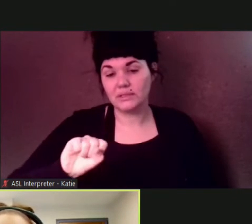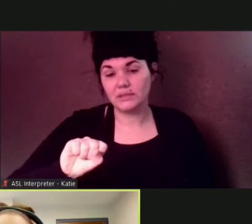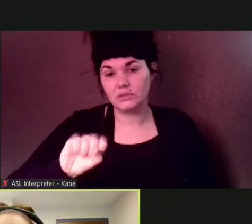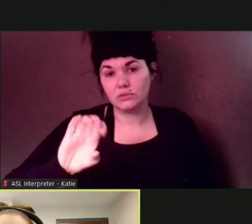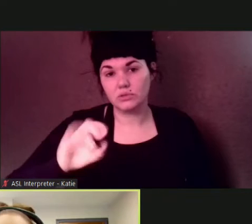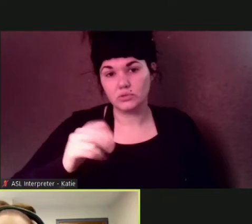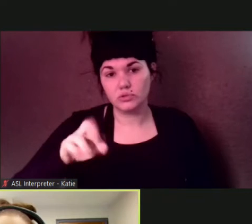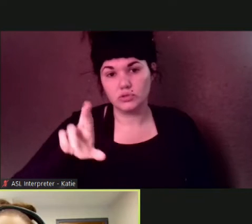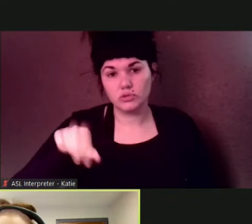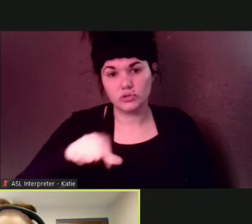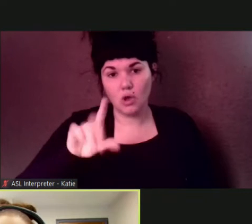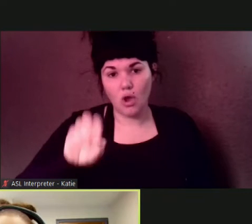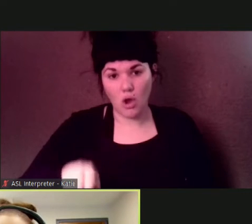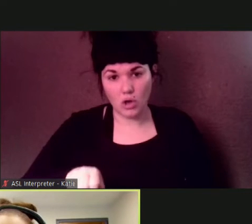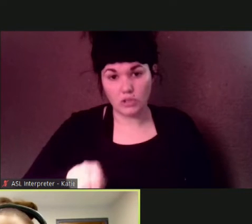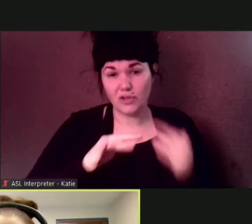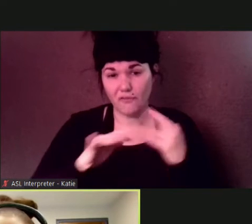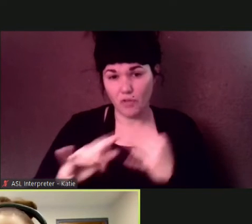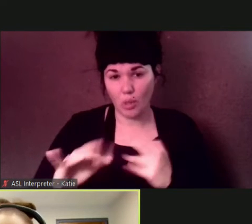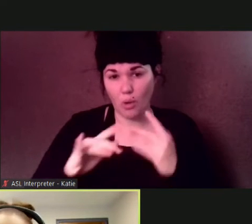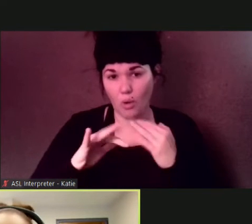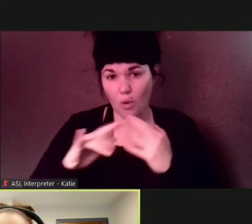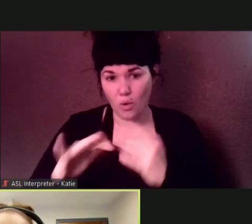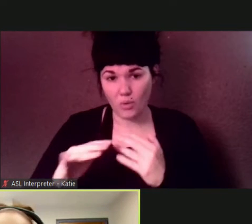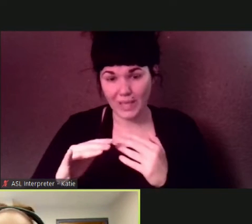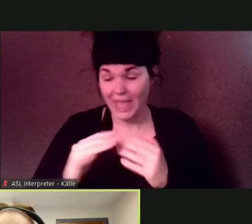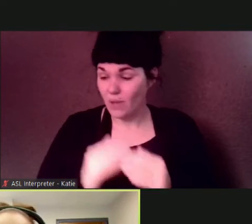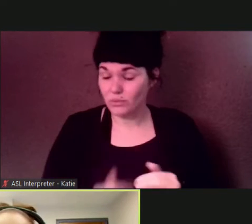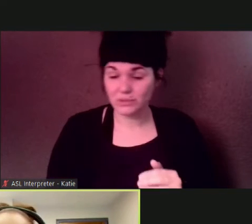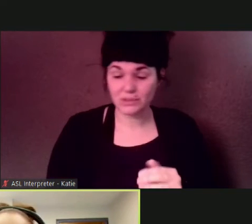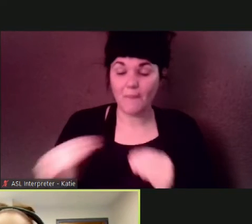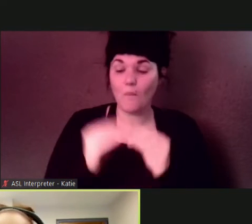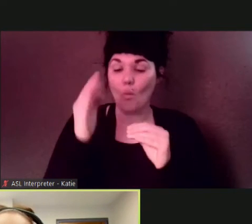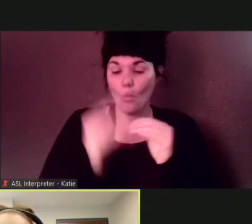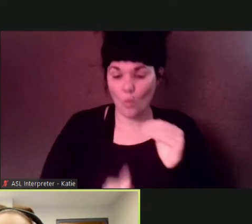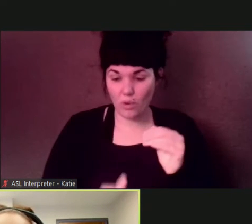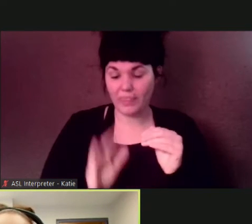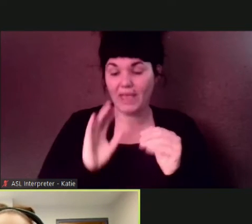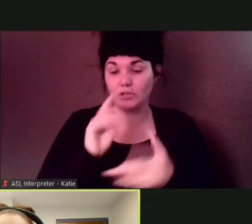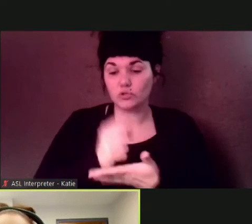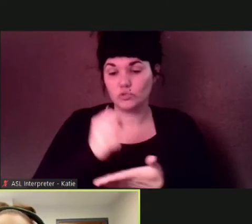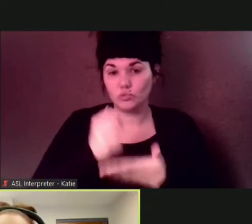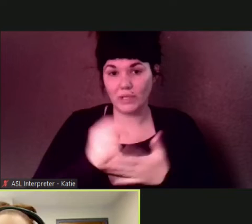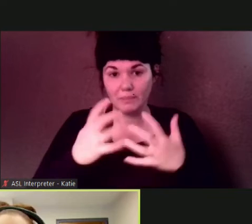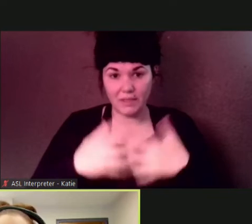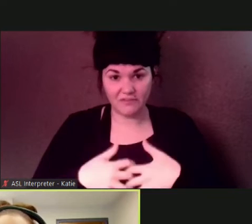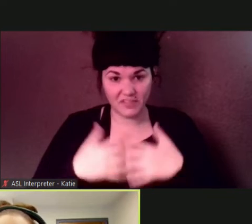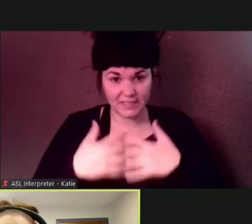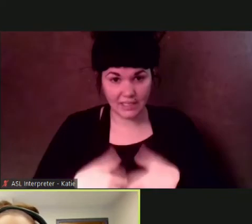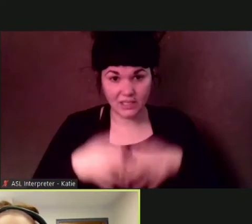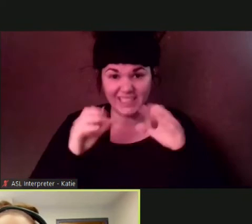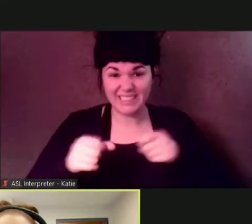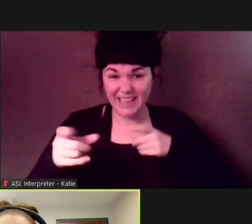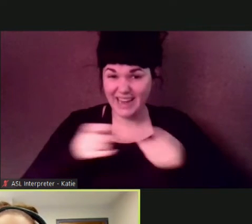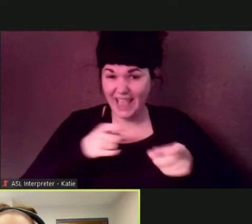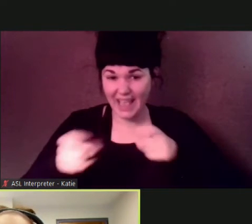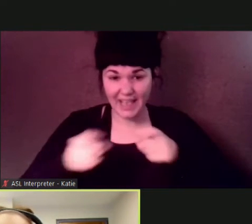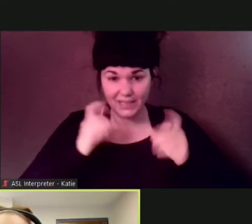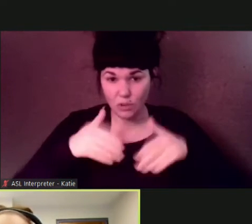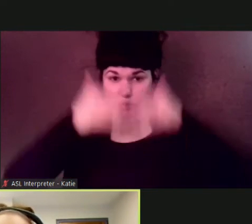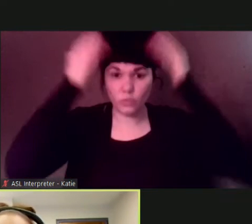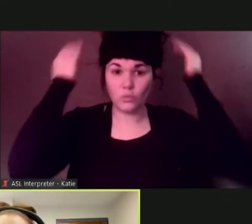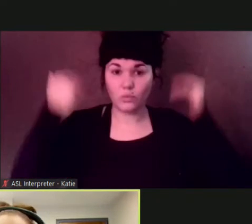treatment facilities are designed to handle so i'll be very honest in that this was something we had not seen before